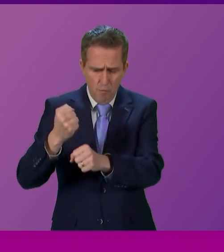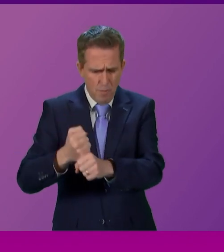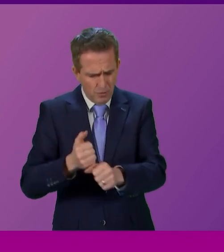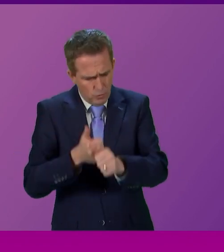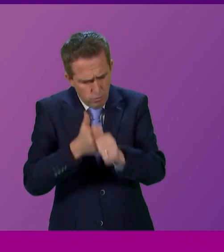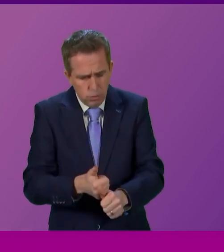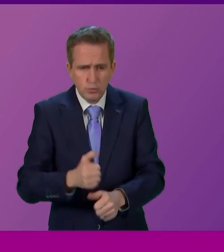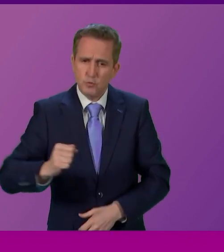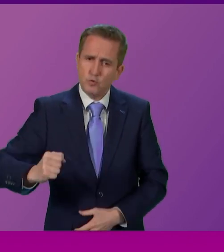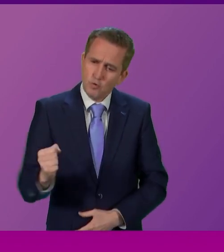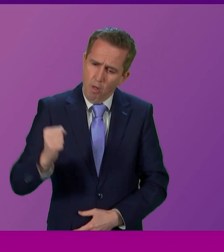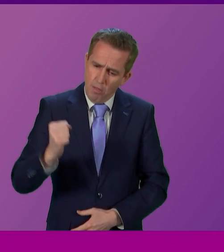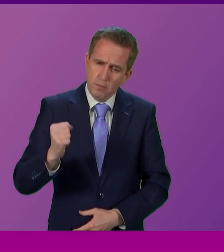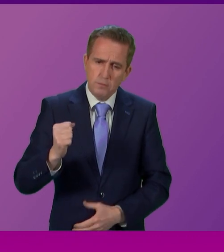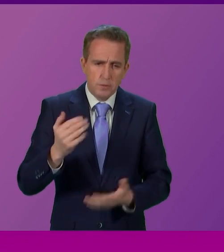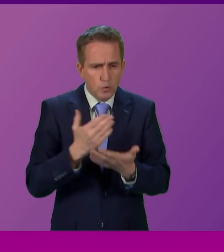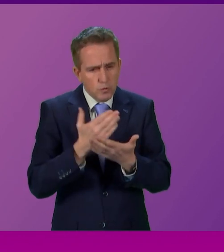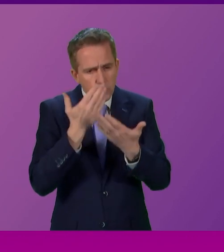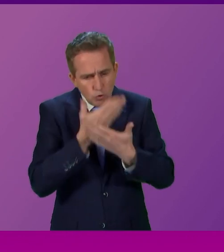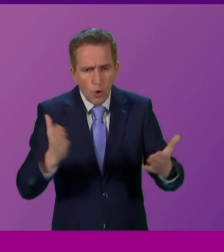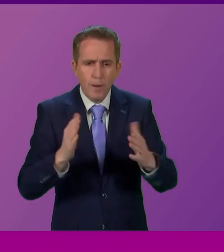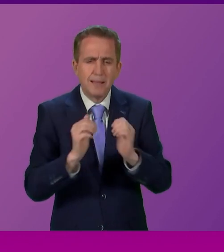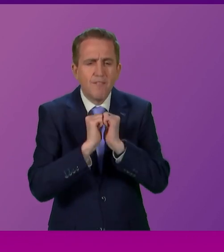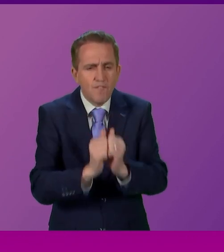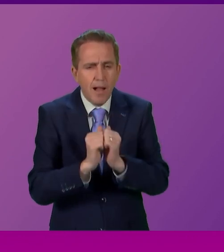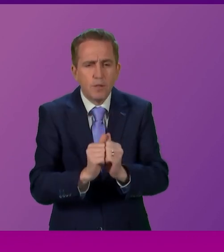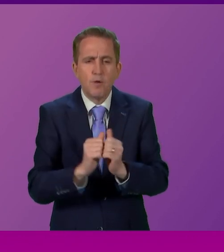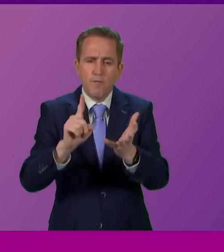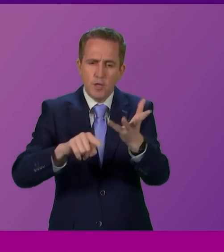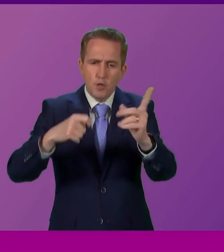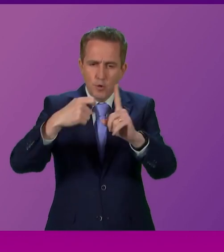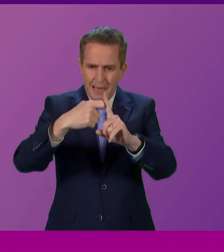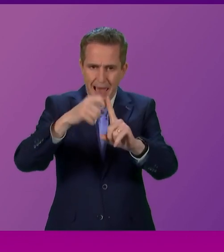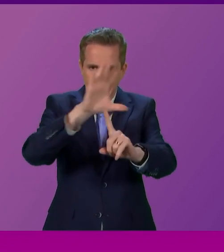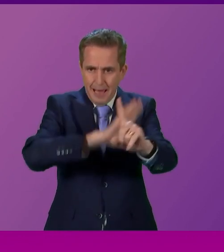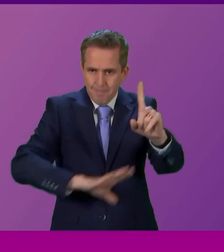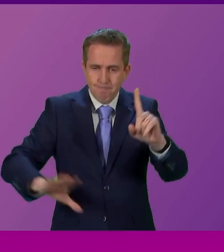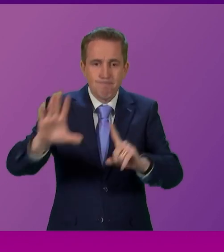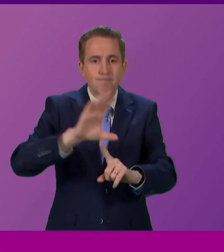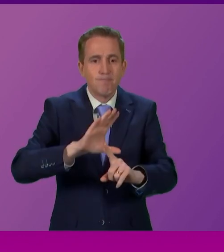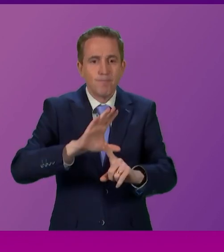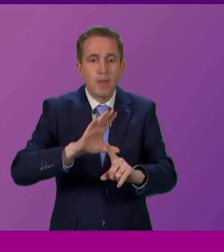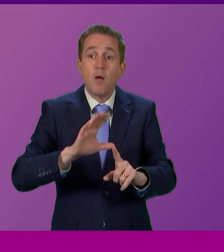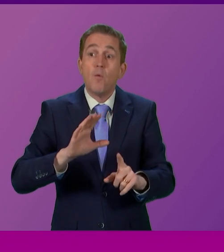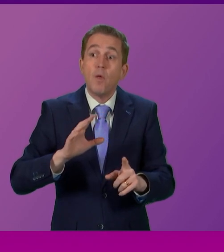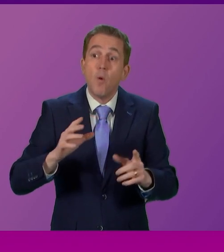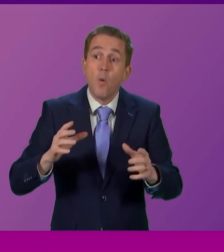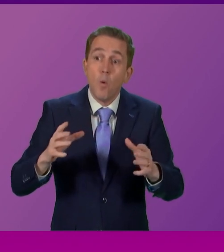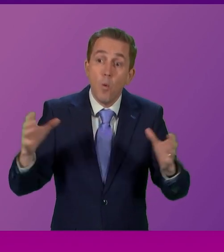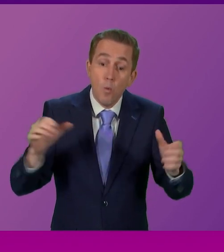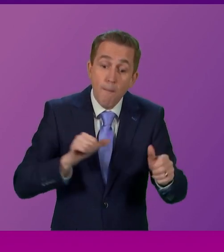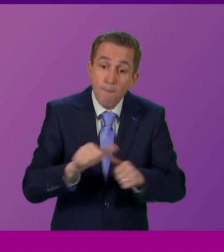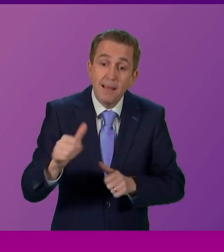both demonstrating the value of the union and also that we are at our best when we are